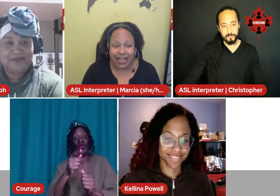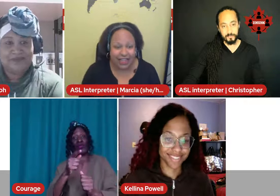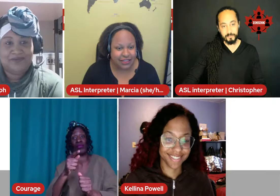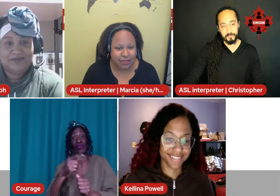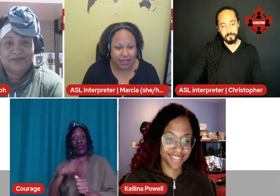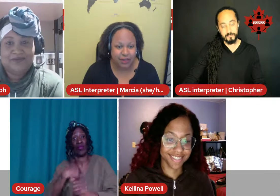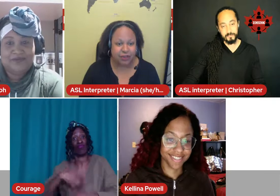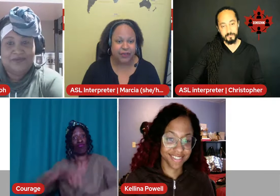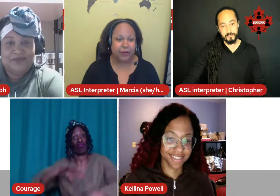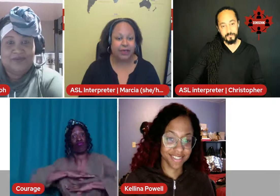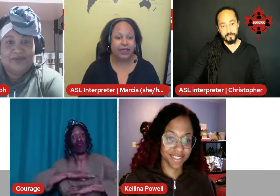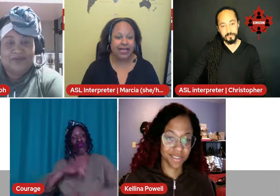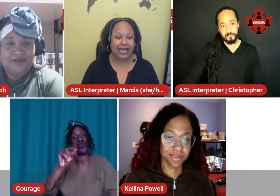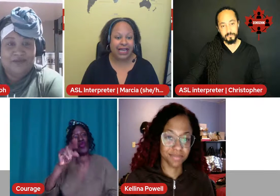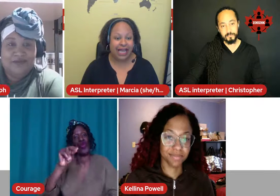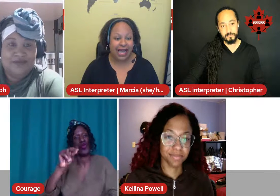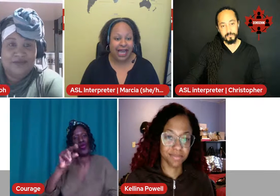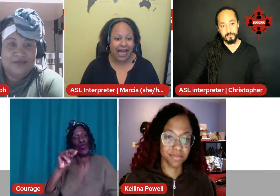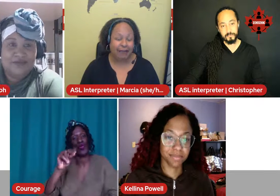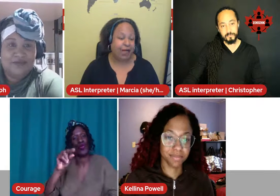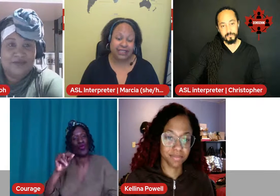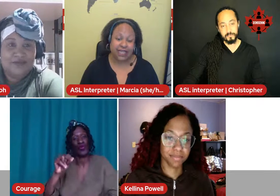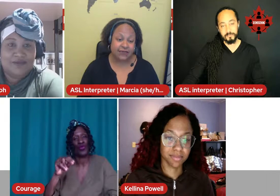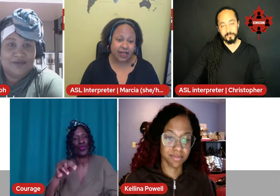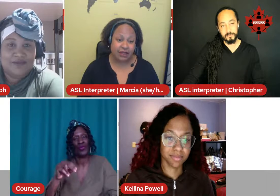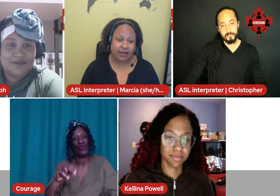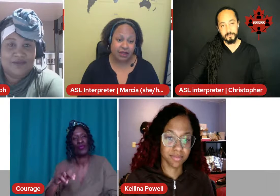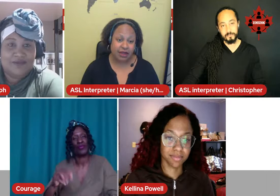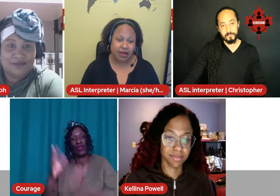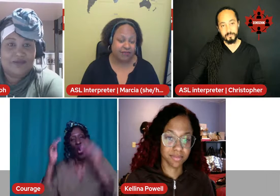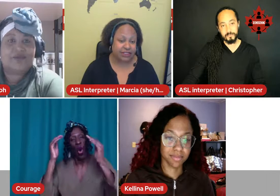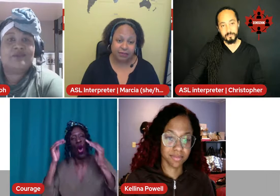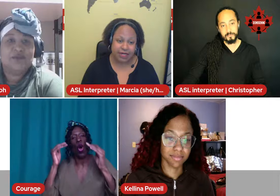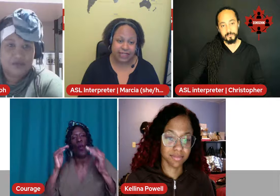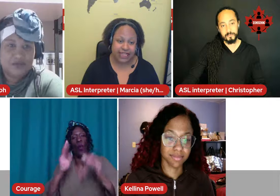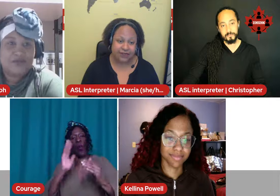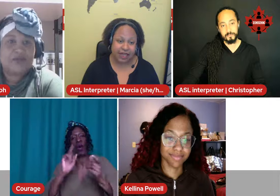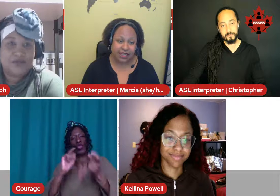To be honest with you, I'm not satisfied. Obviously, I'm not satisfied.